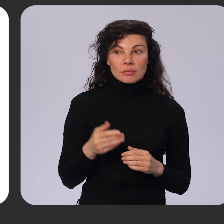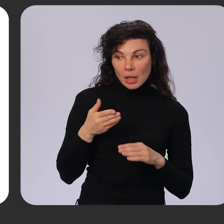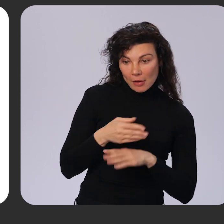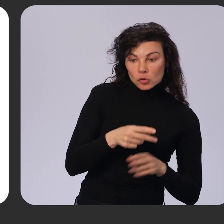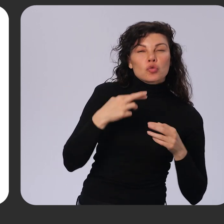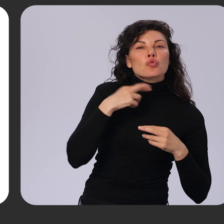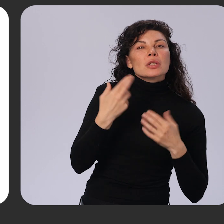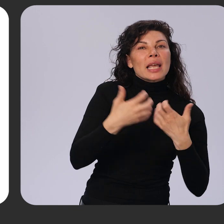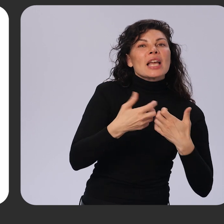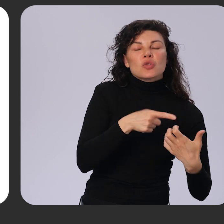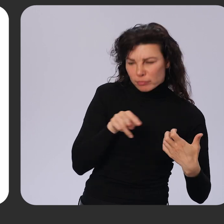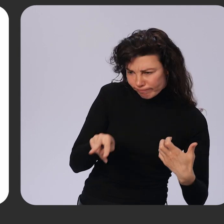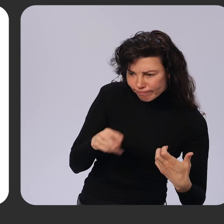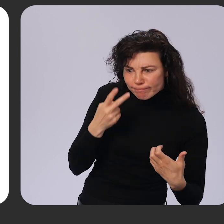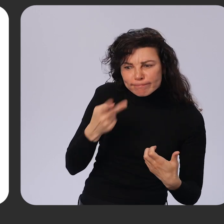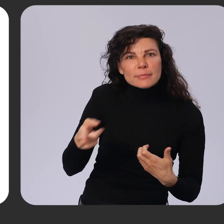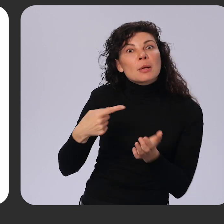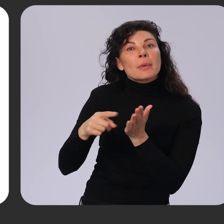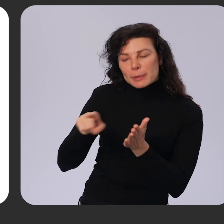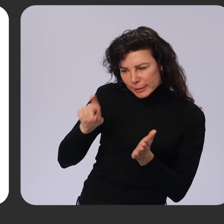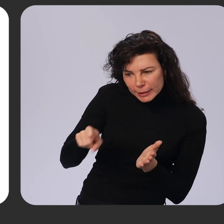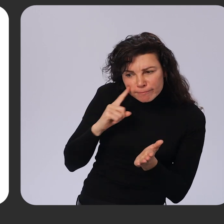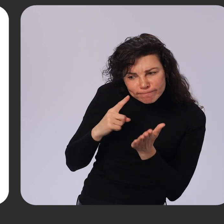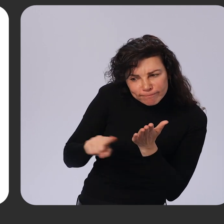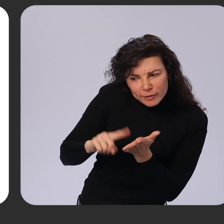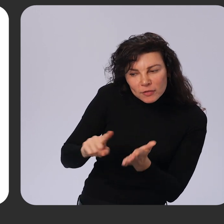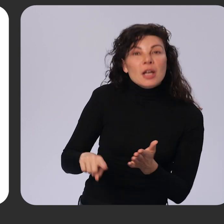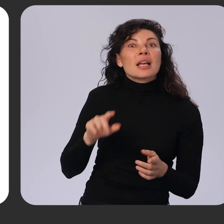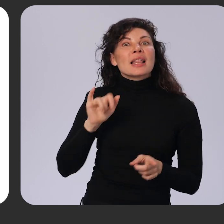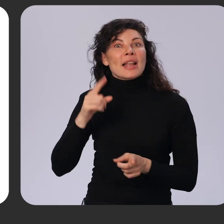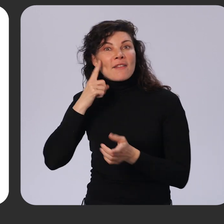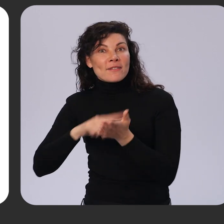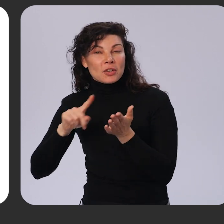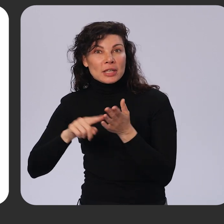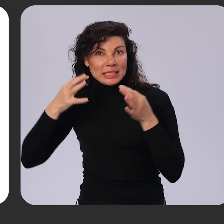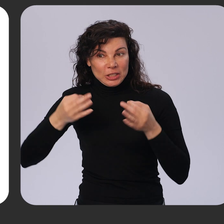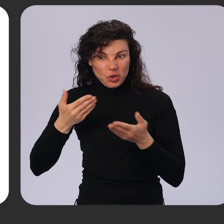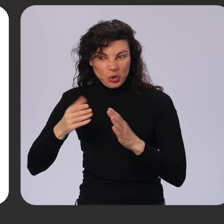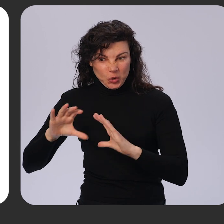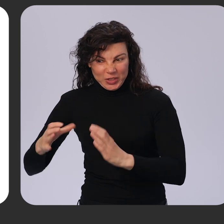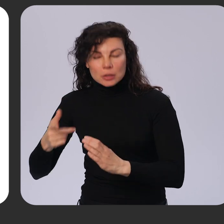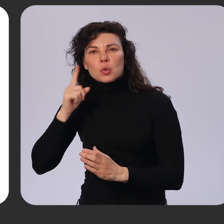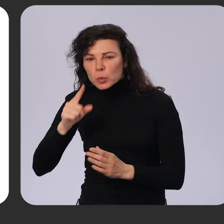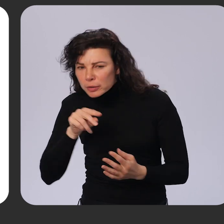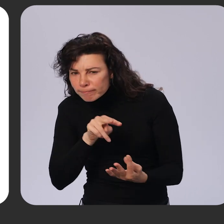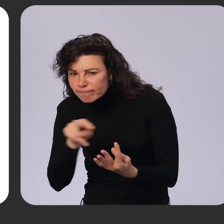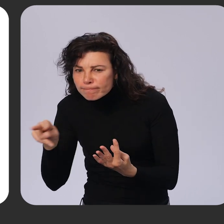identifies the need to verify a form of payment, the verification decision service will determine the option that offers the least